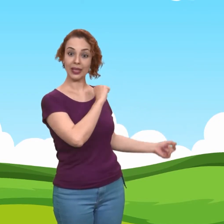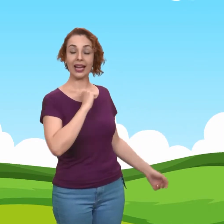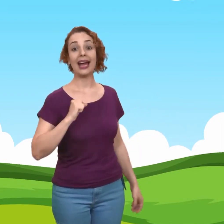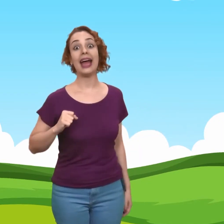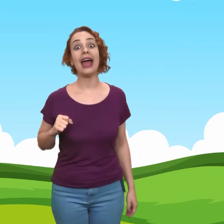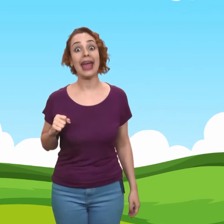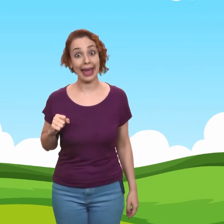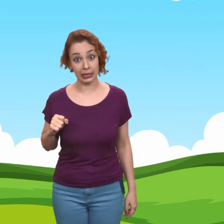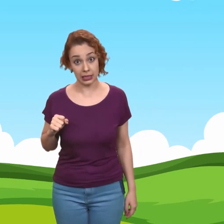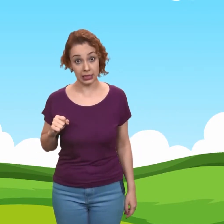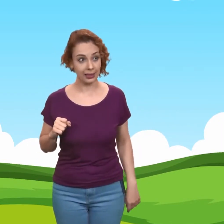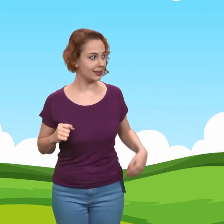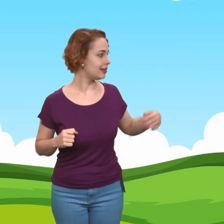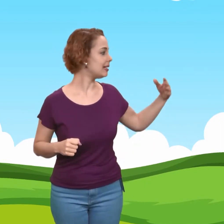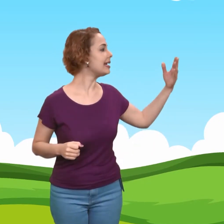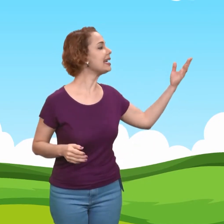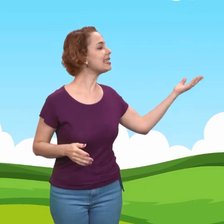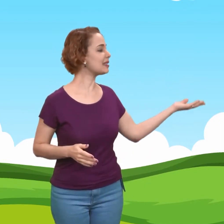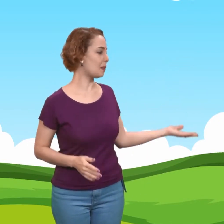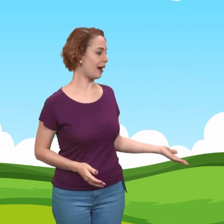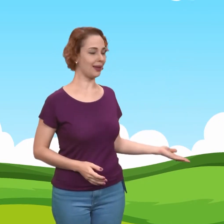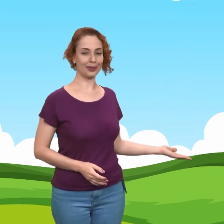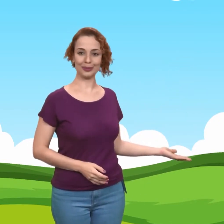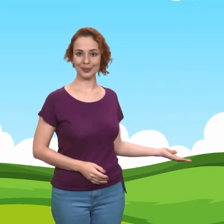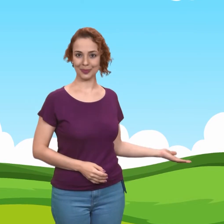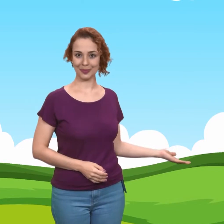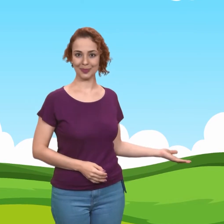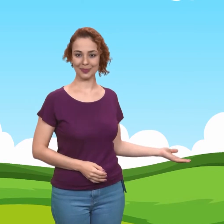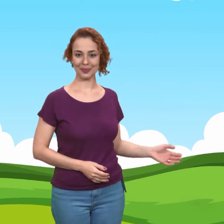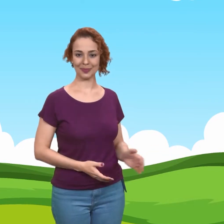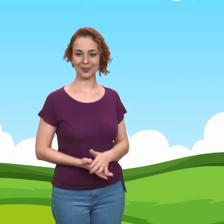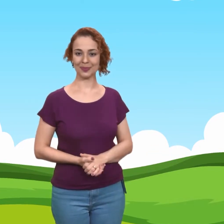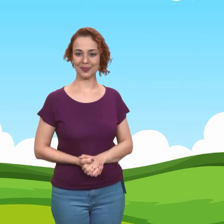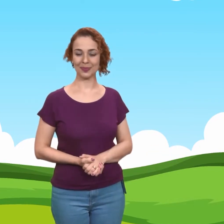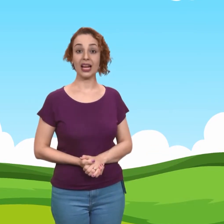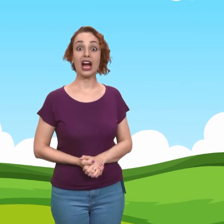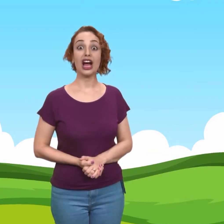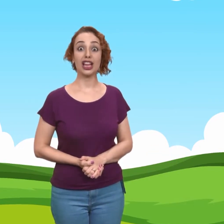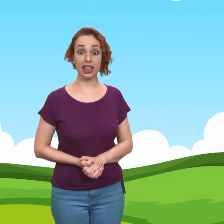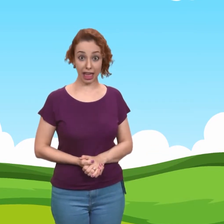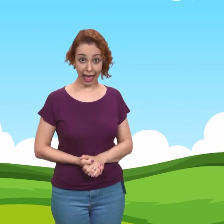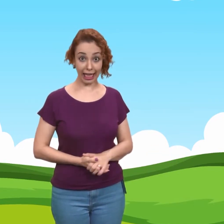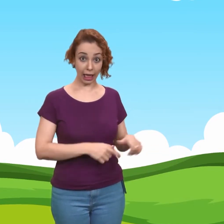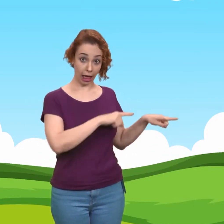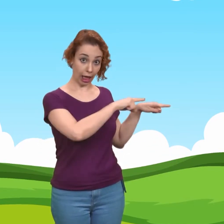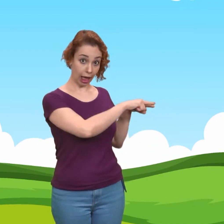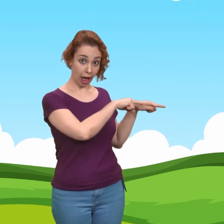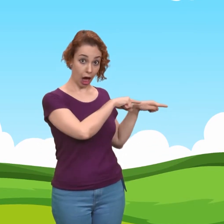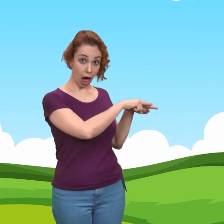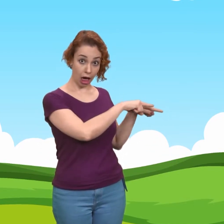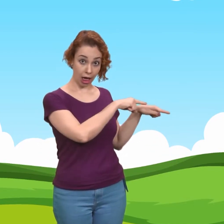And Isabella. They are